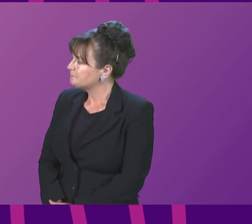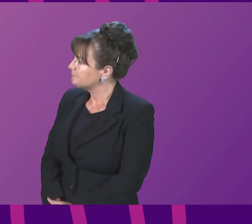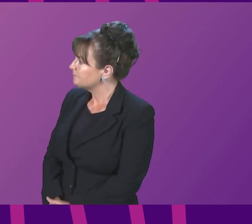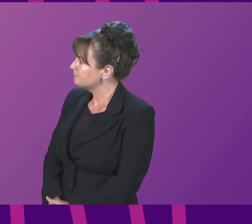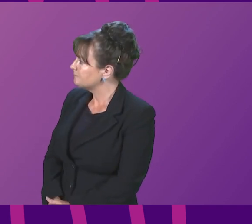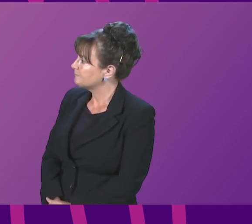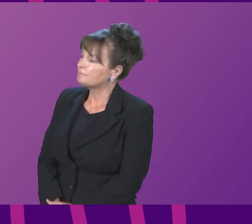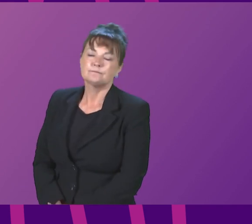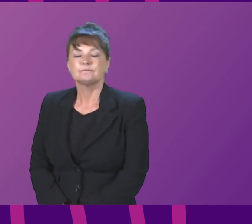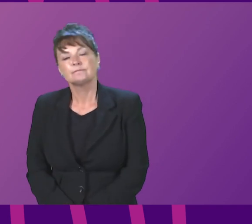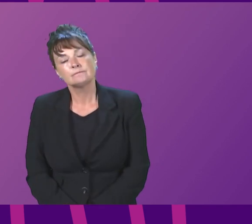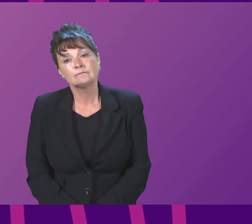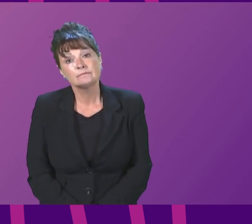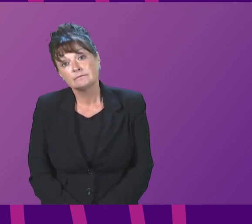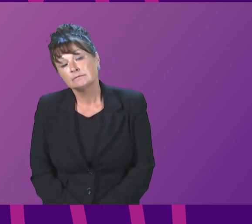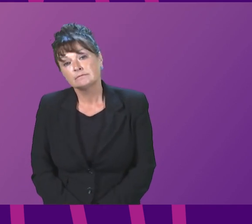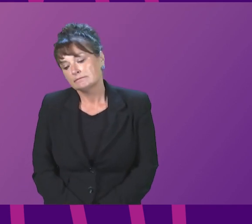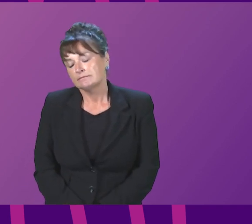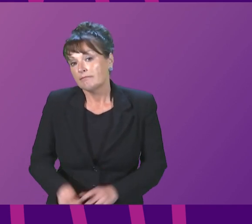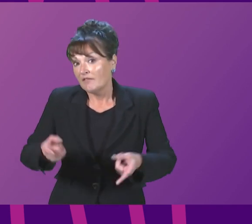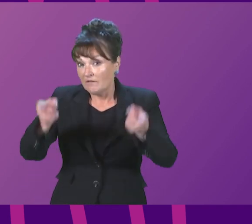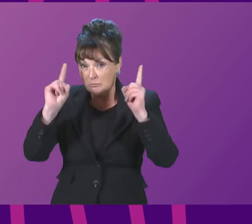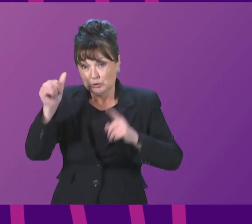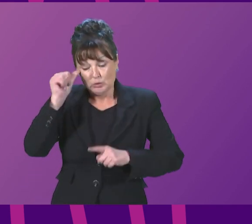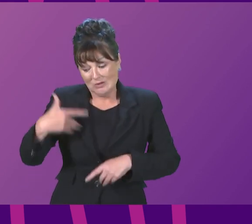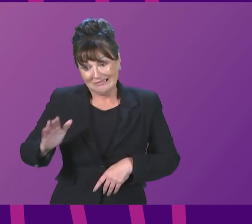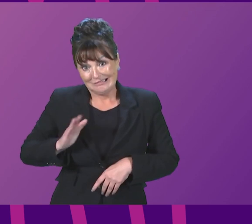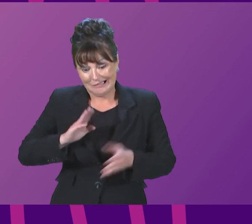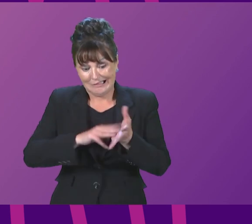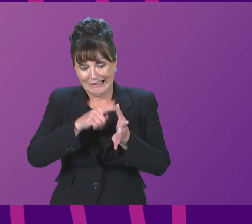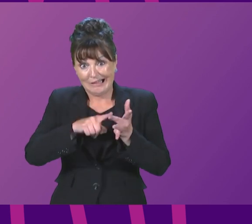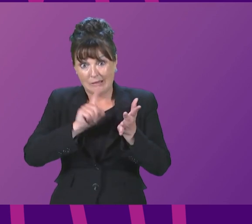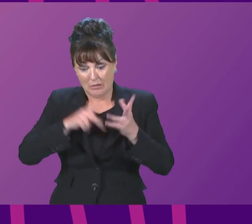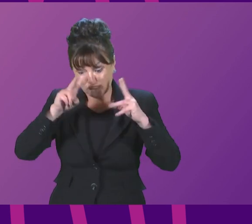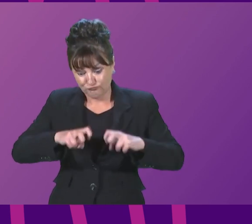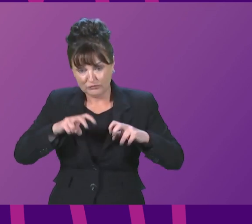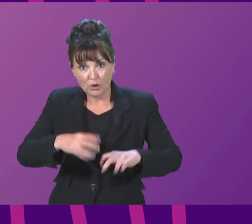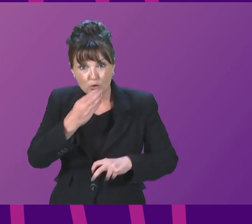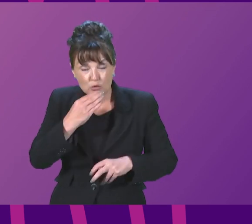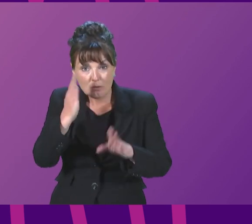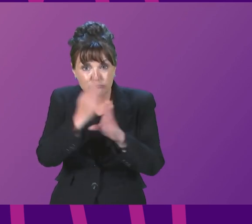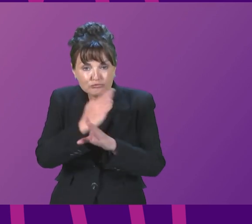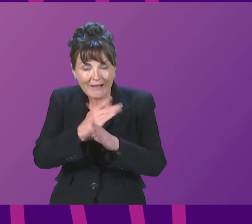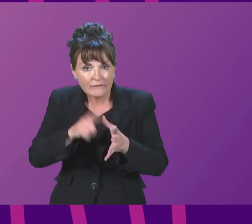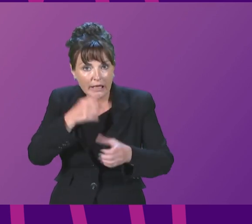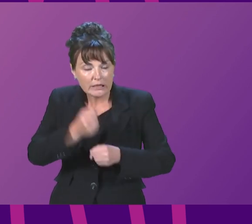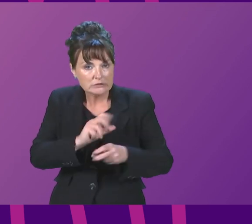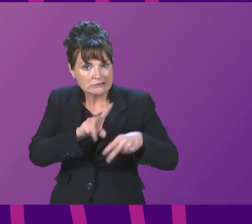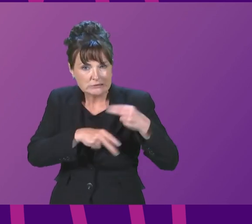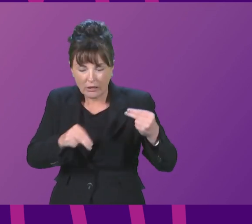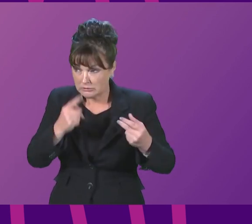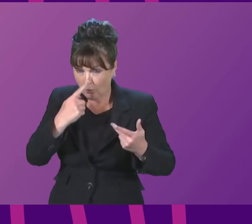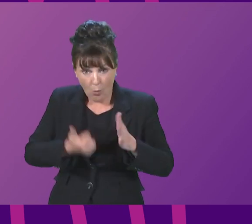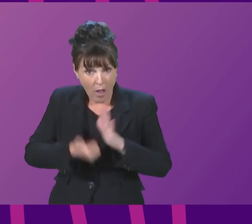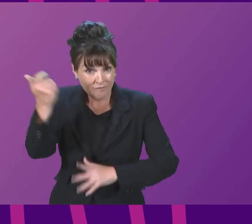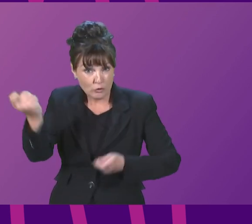The First Minister will be aware of the Sunday Mail investigation showing the use of private agency nursing in the NHS is spiralling out of